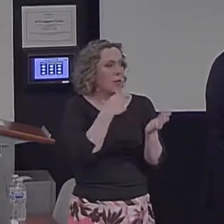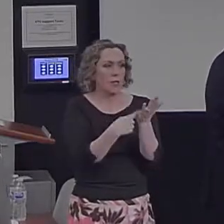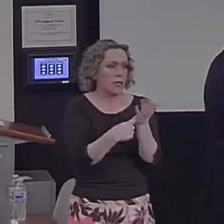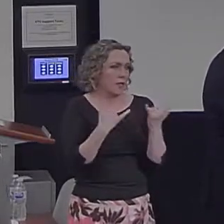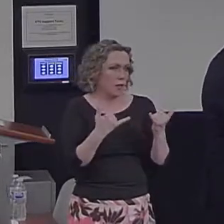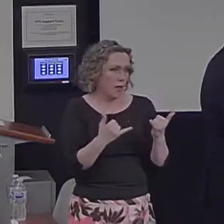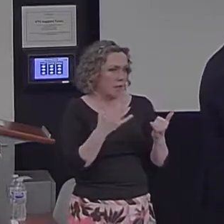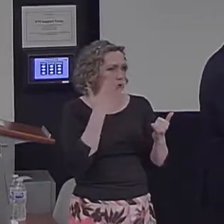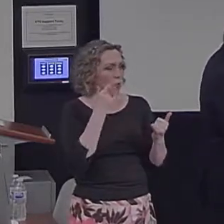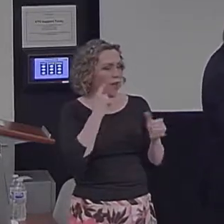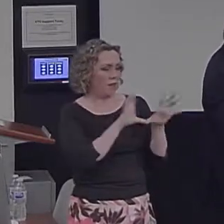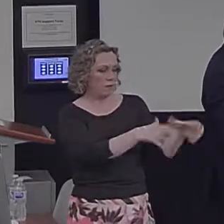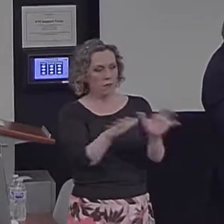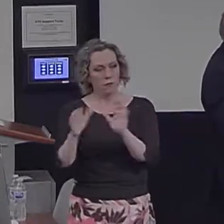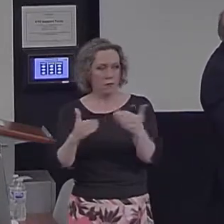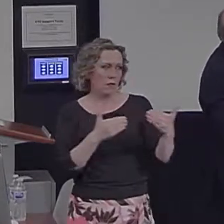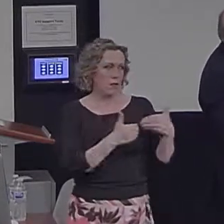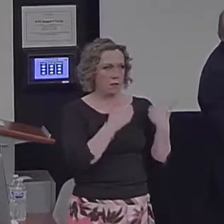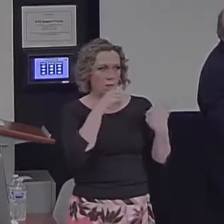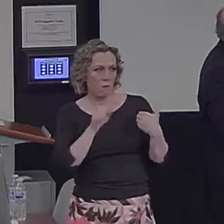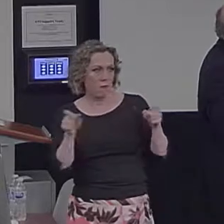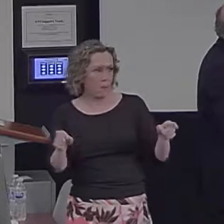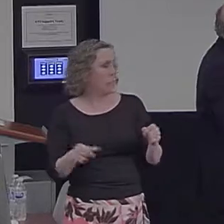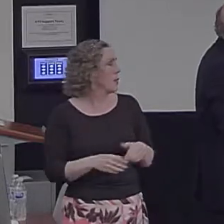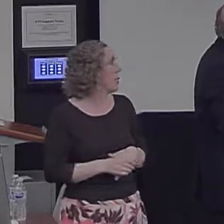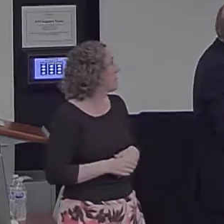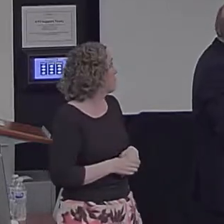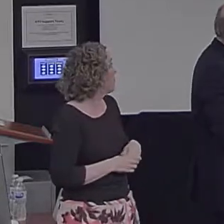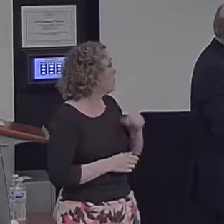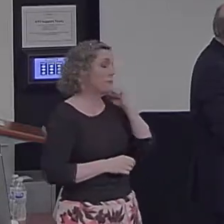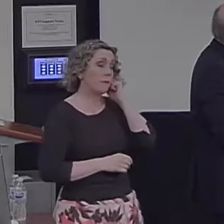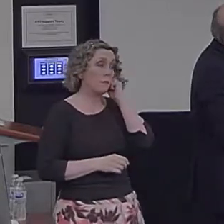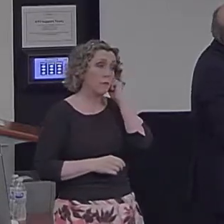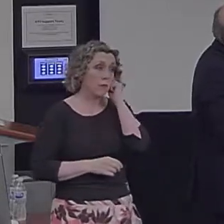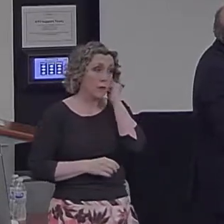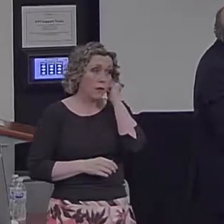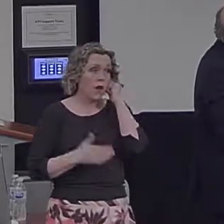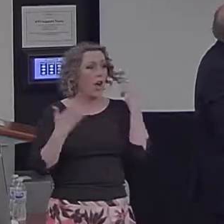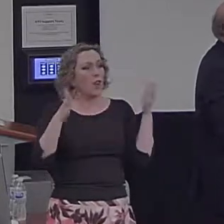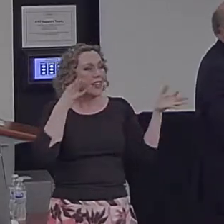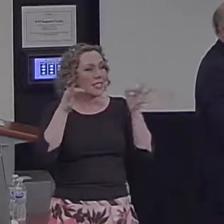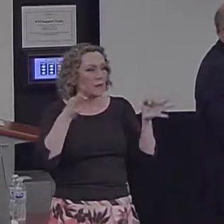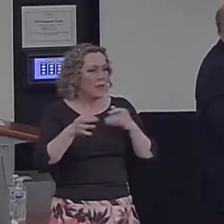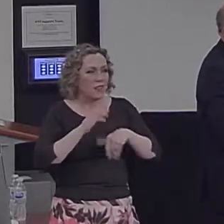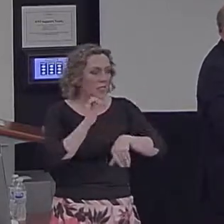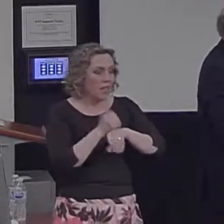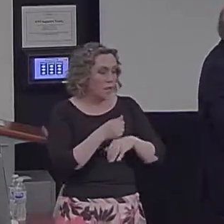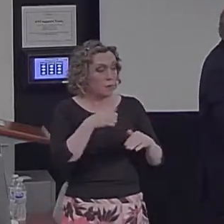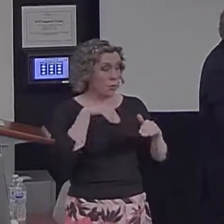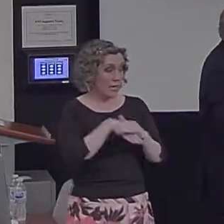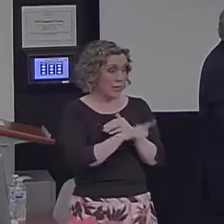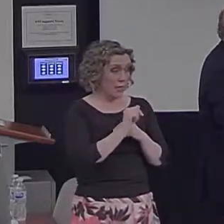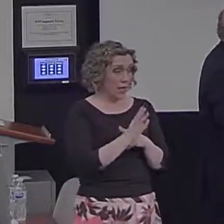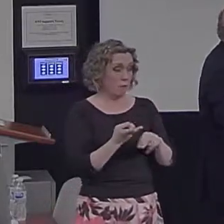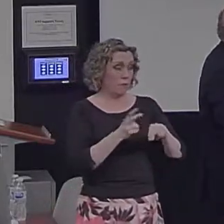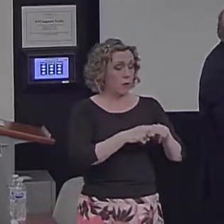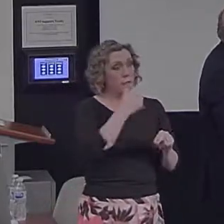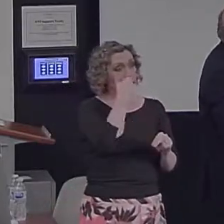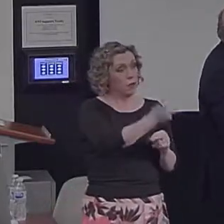And here's the setup as I described. So you come into the lab. You see a short video. Then you get either